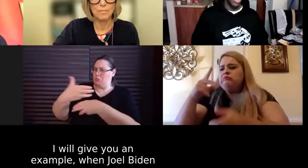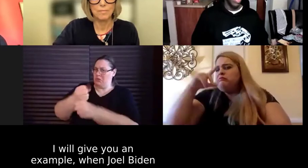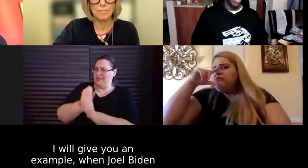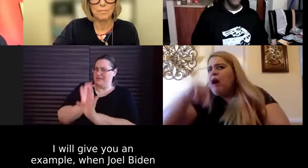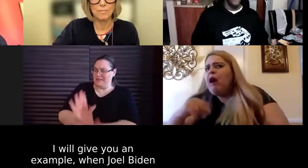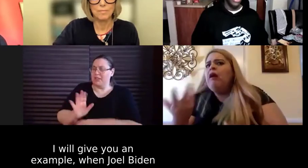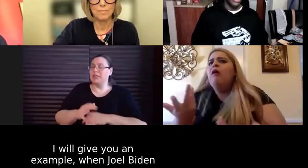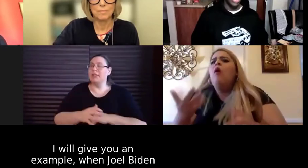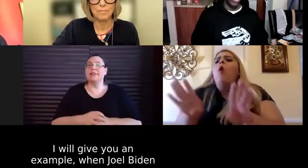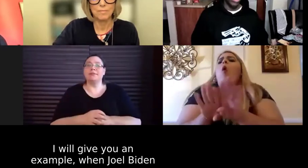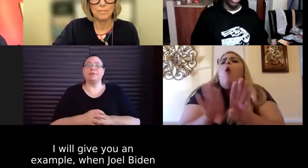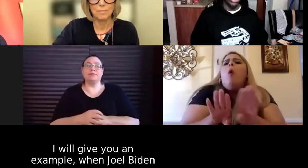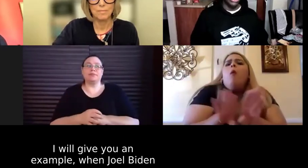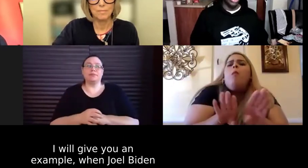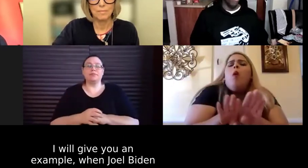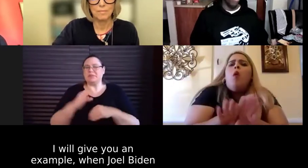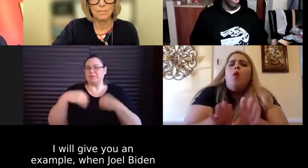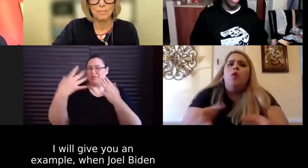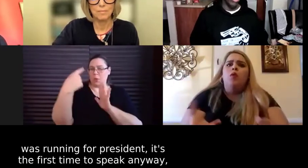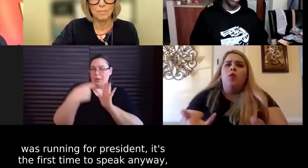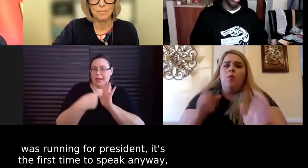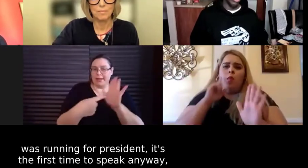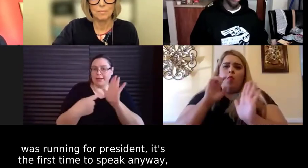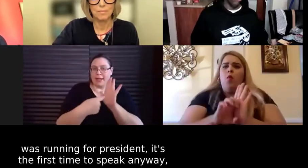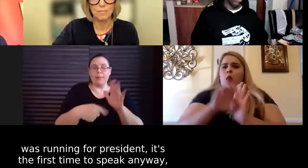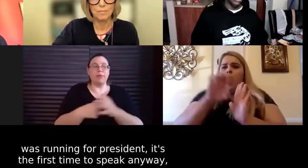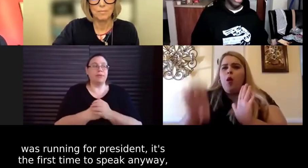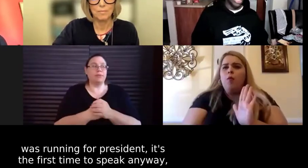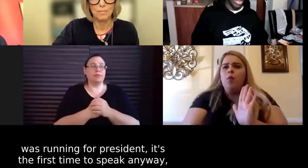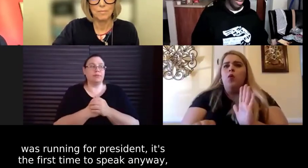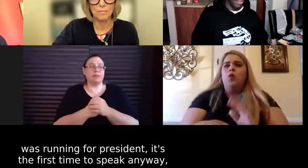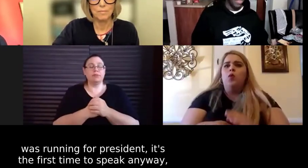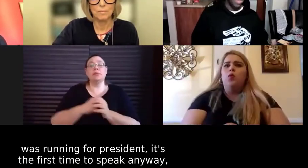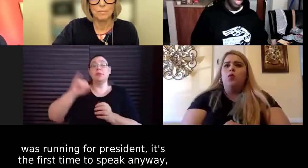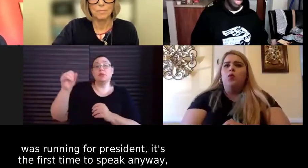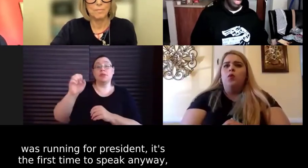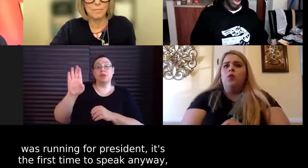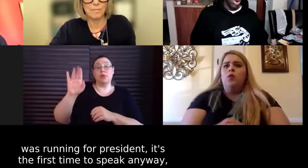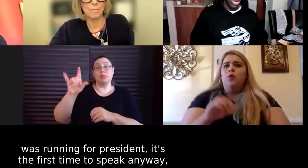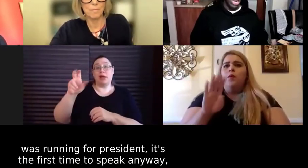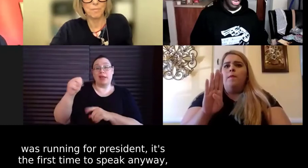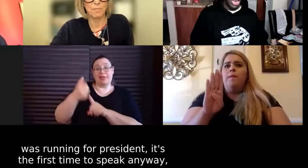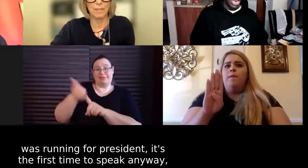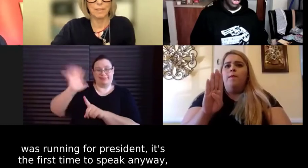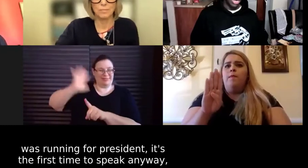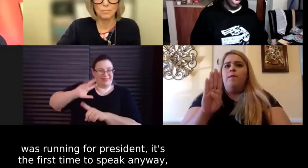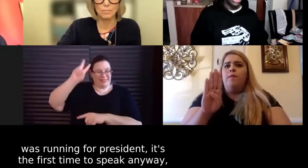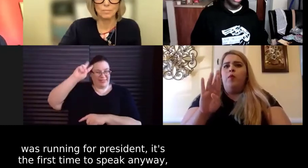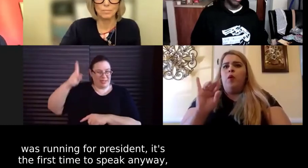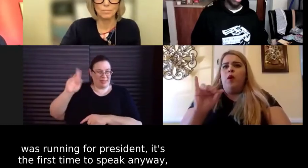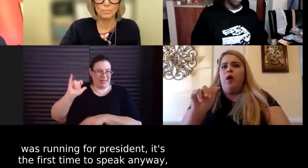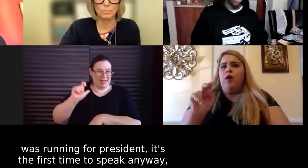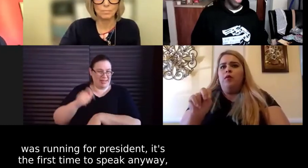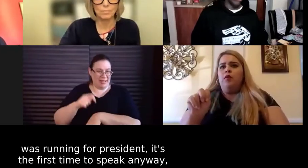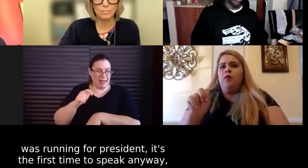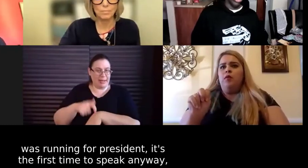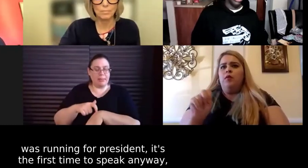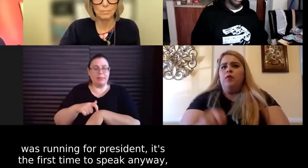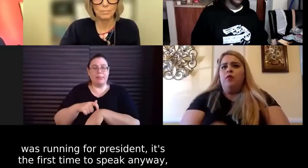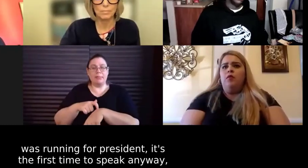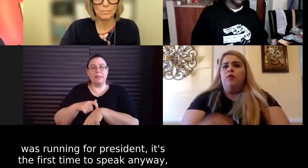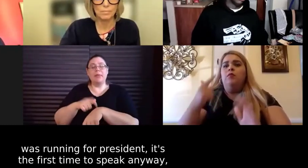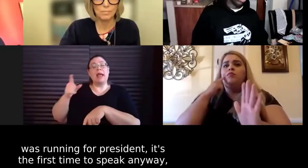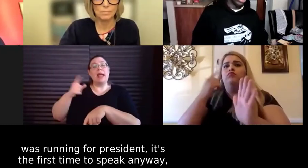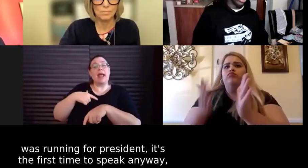I'll give you an example. When Joe Biden was running for president, you know, he had a dissuade platform.